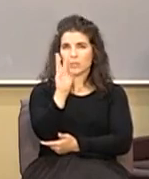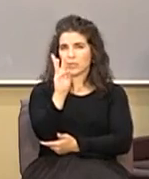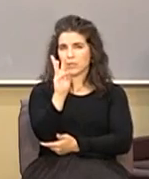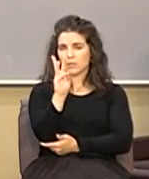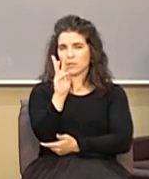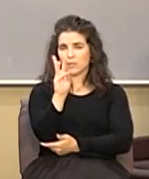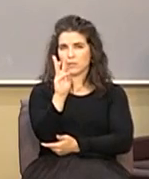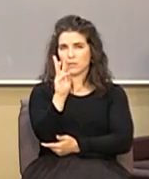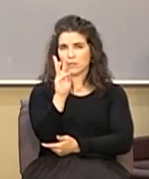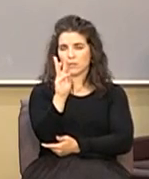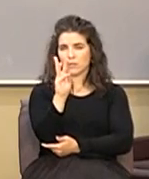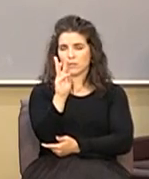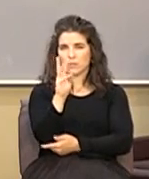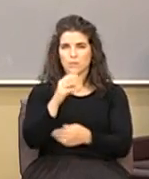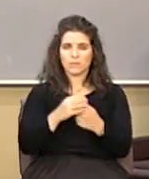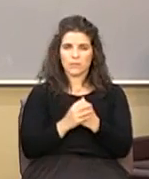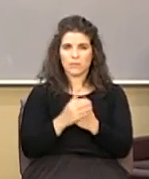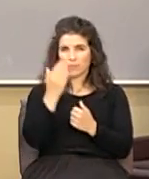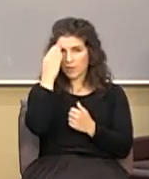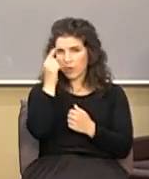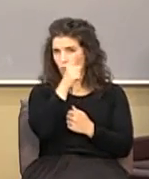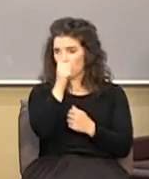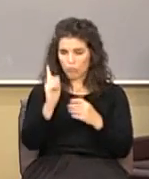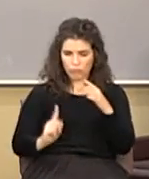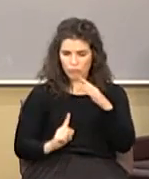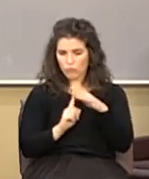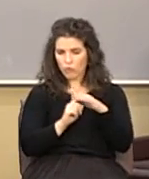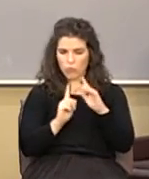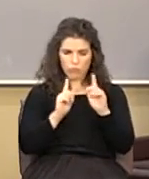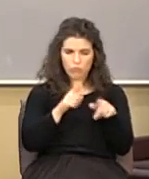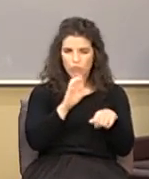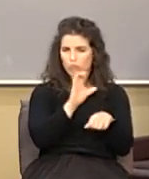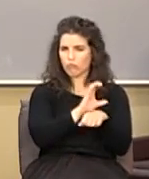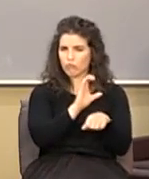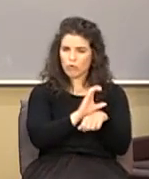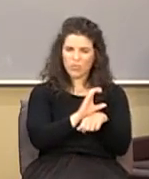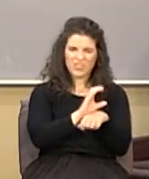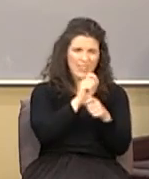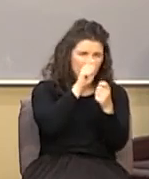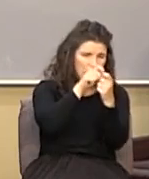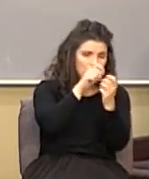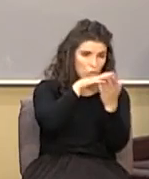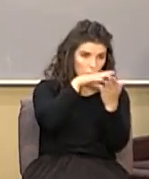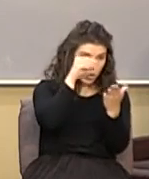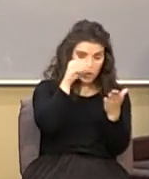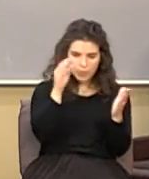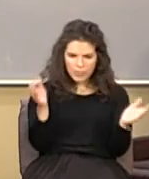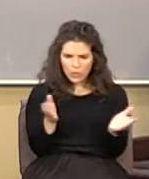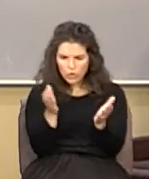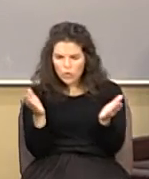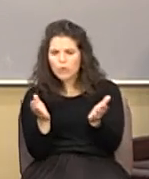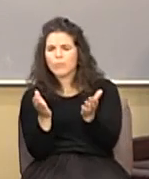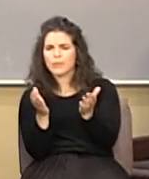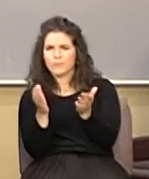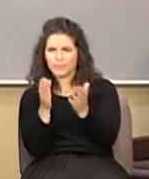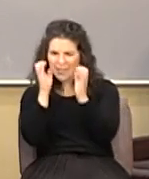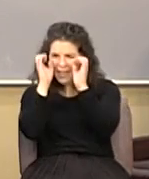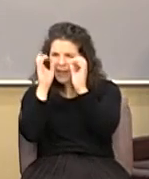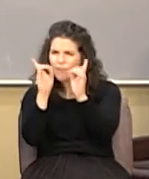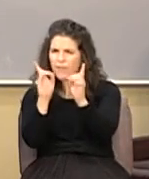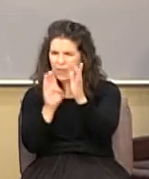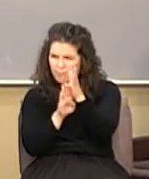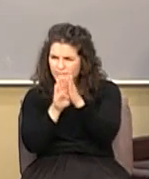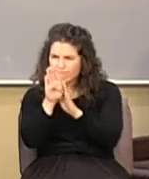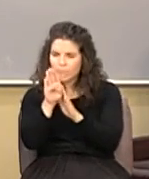I know you come to church, you come especially to learn, to study, to be encouraged and edified. And